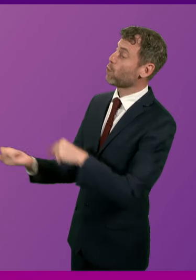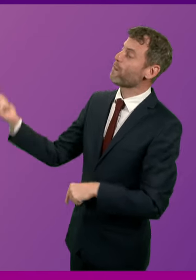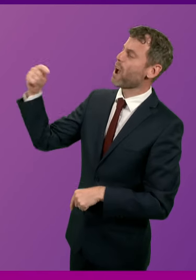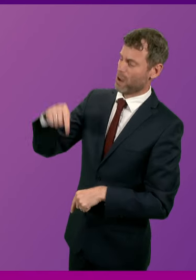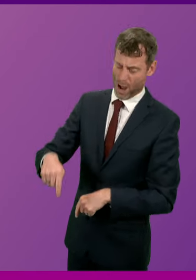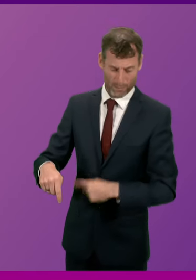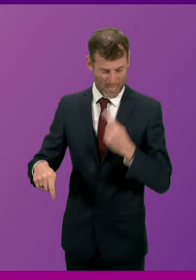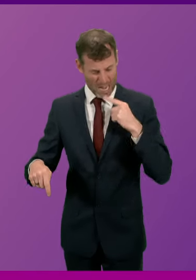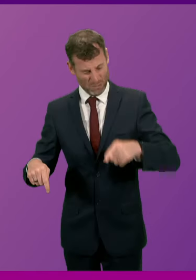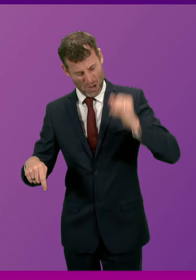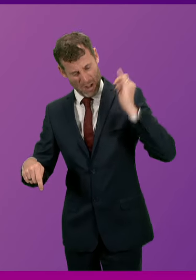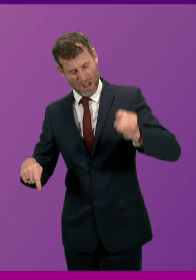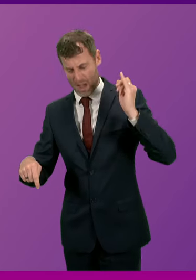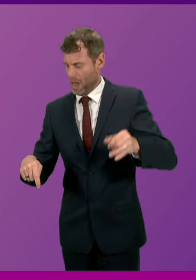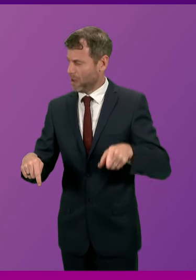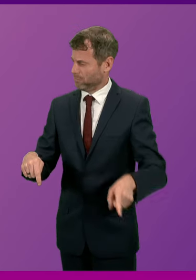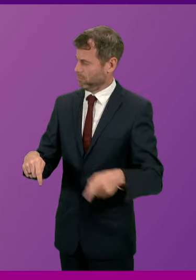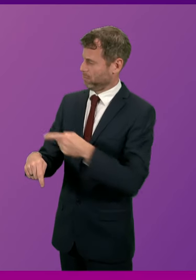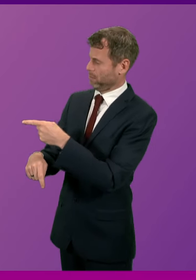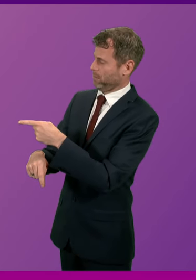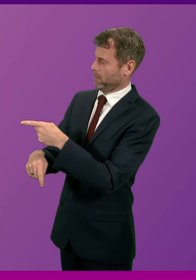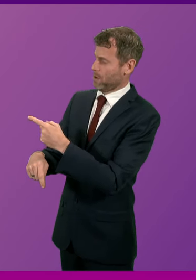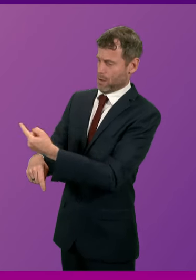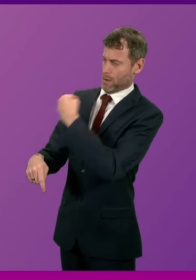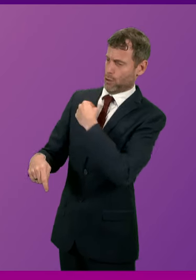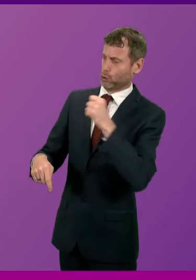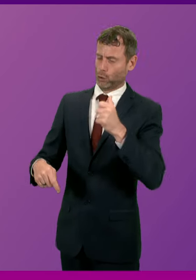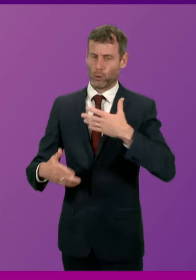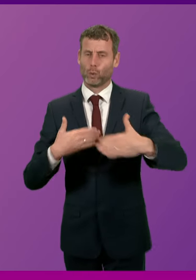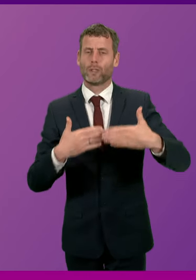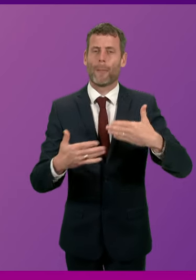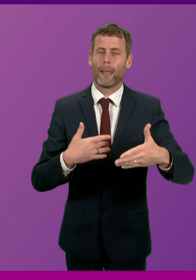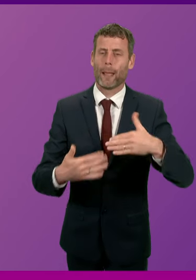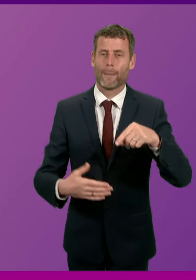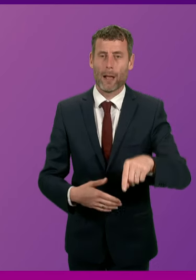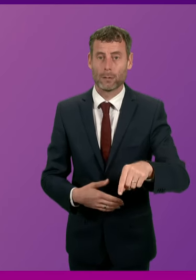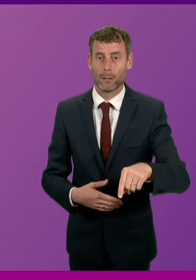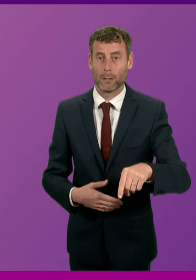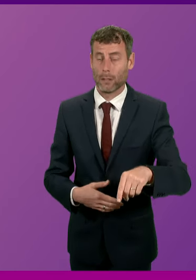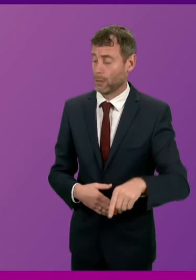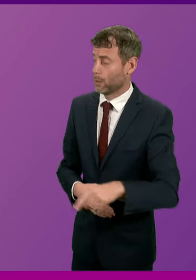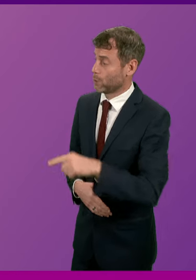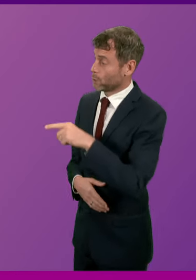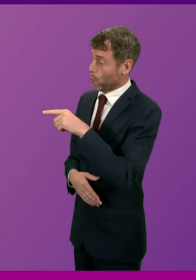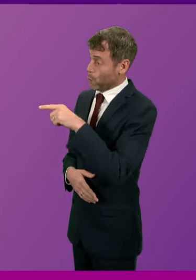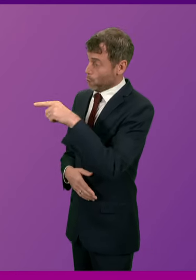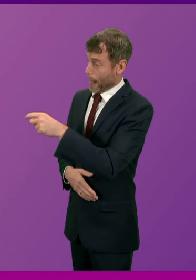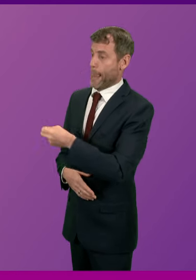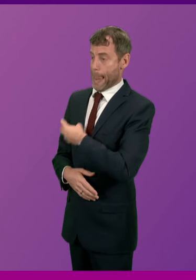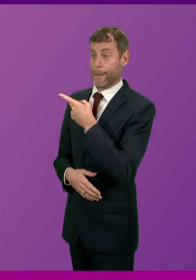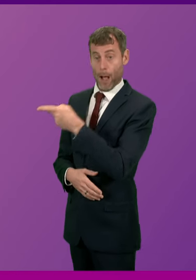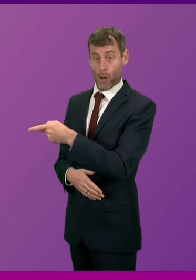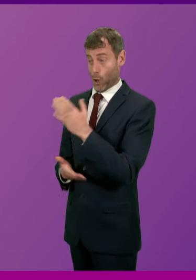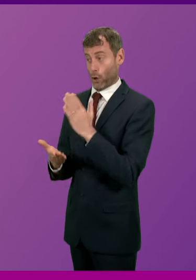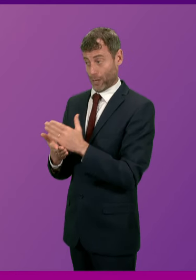and in their proposition to people in this election, the prolonging of austerity, which is what they're going to